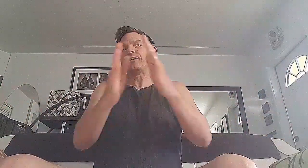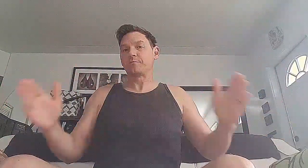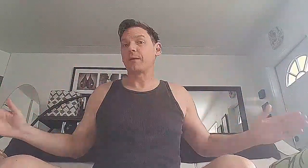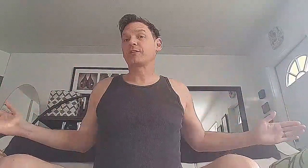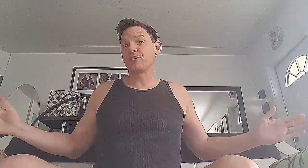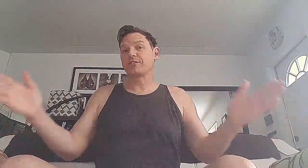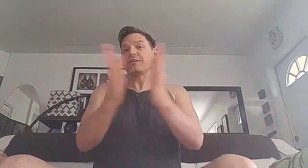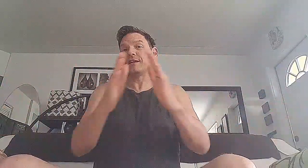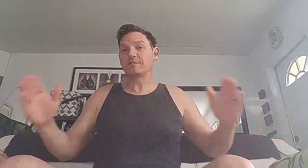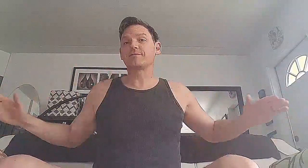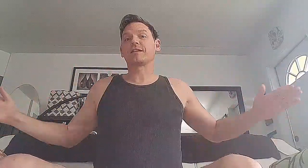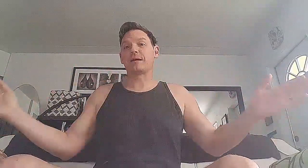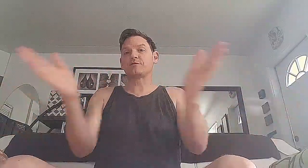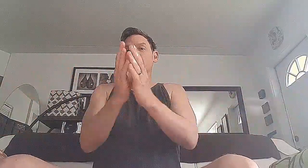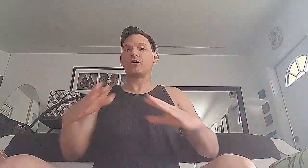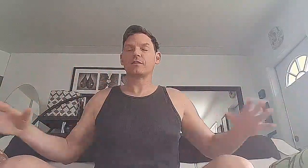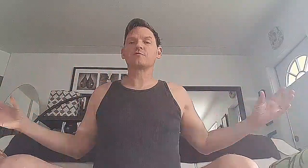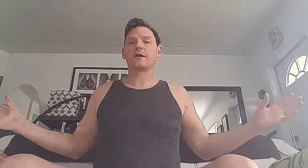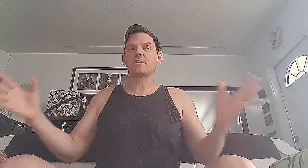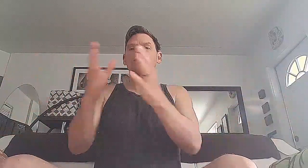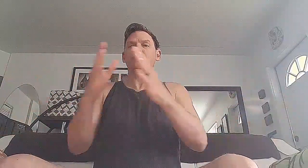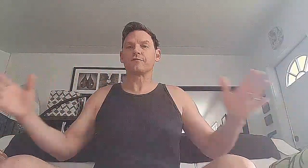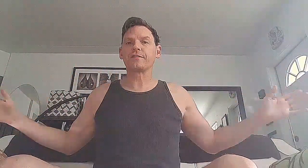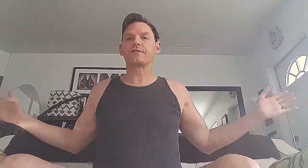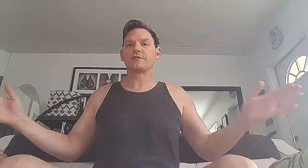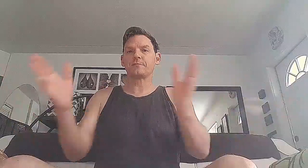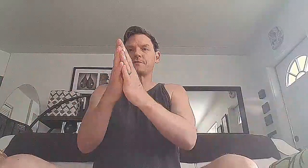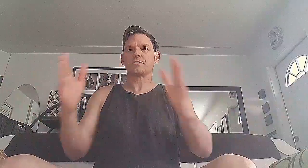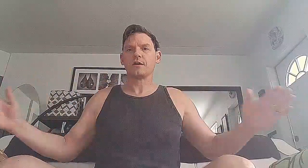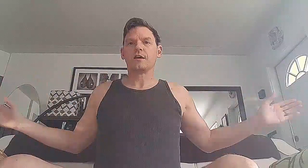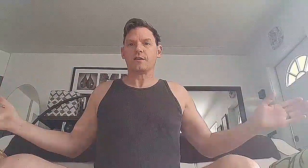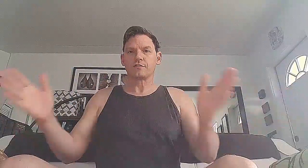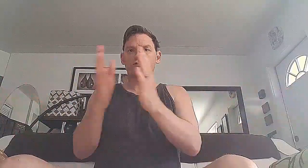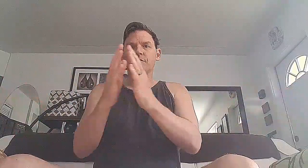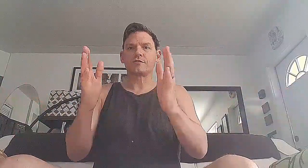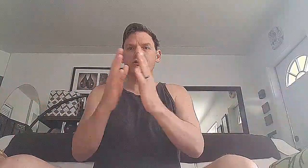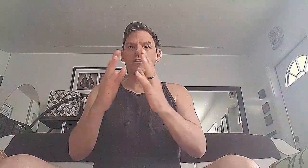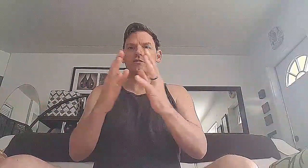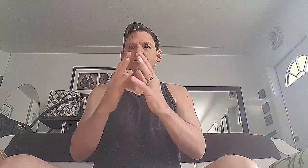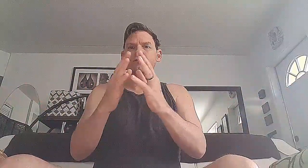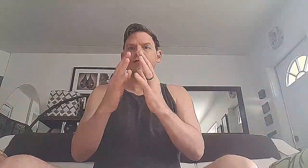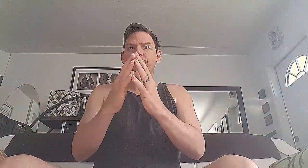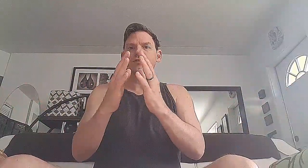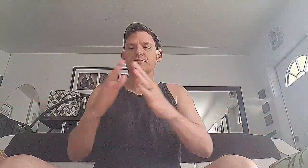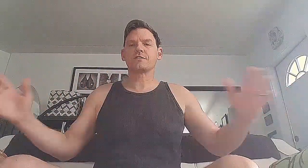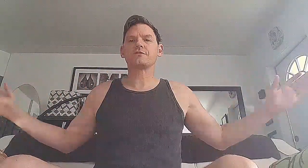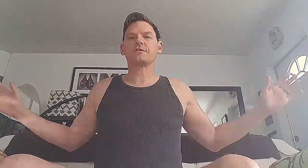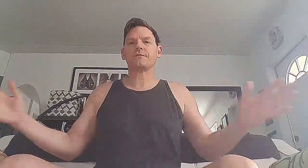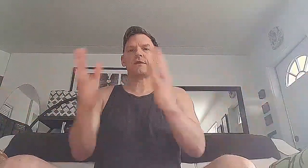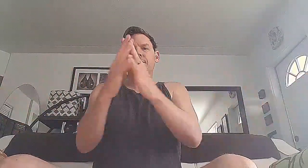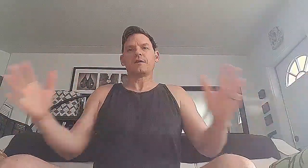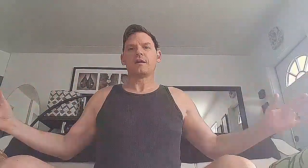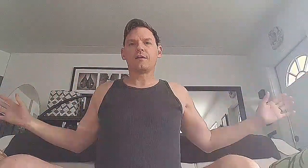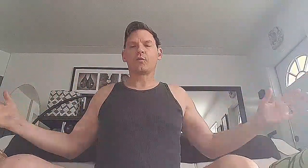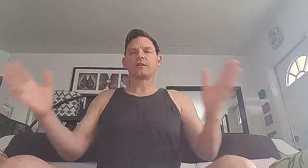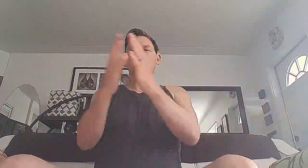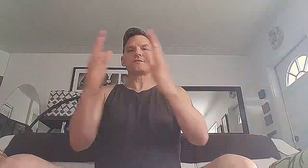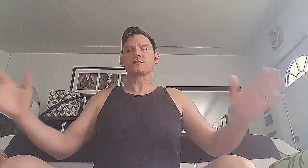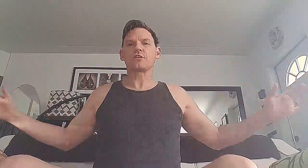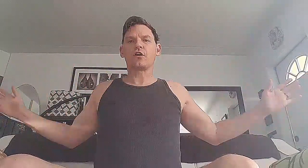It's probably going to hurt your hands if you clap too hard. That's why I like to do the fingertips. Just so you can see, it's just the fingertips touching. And what it does is it